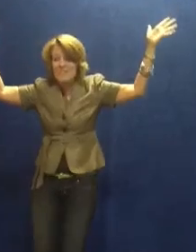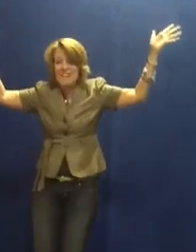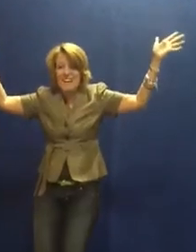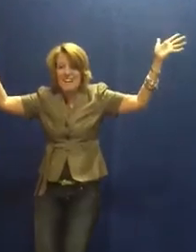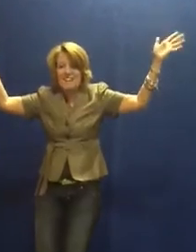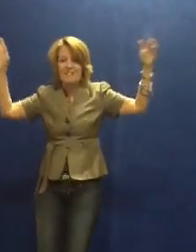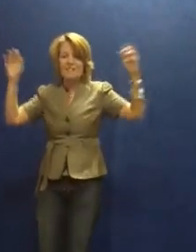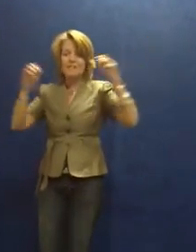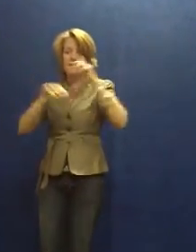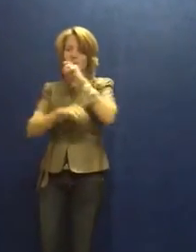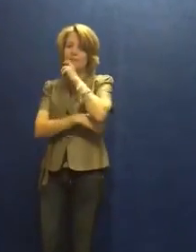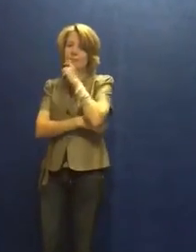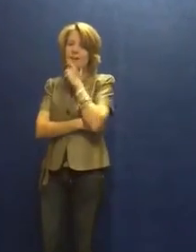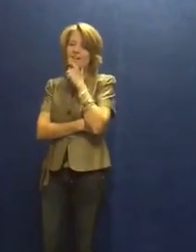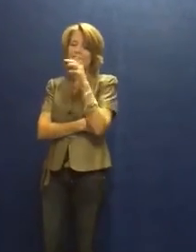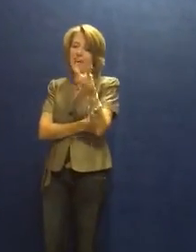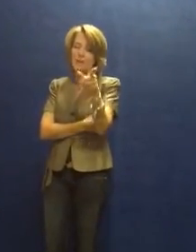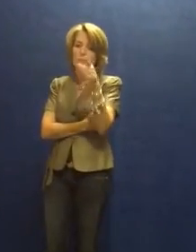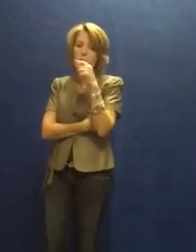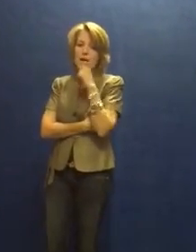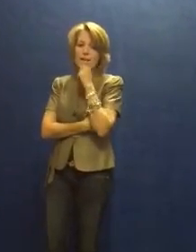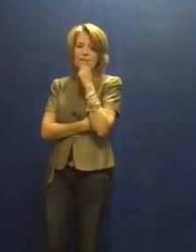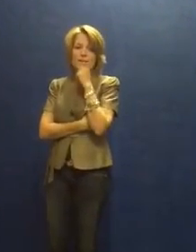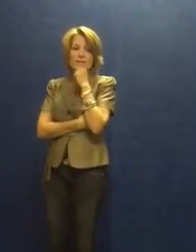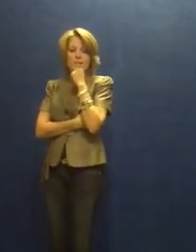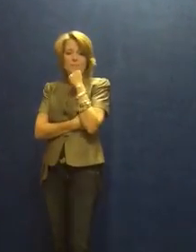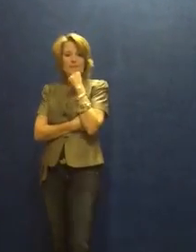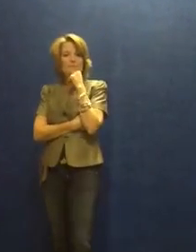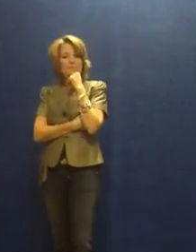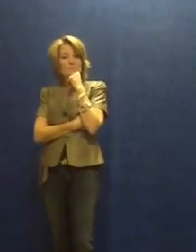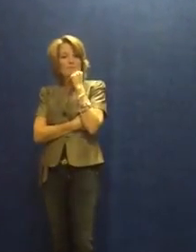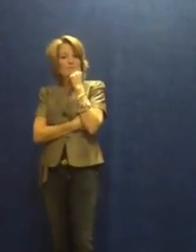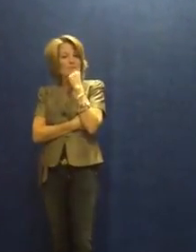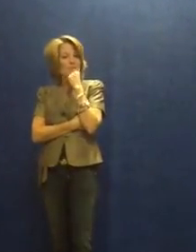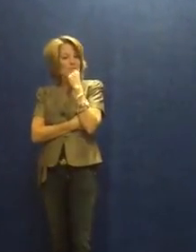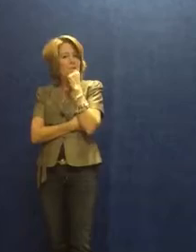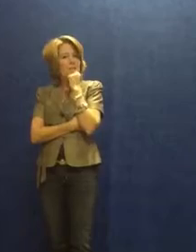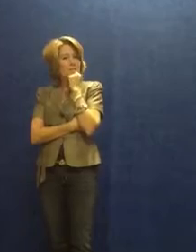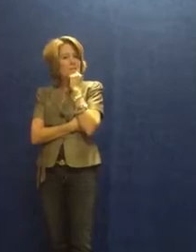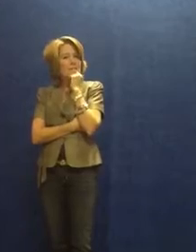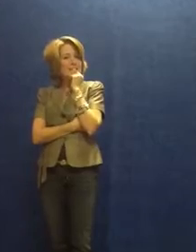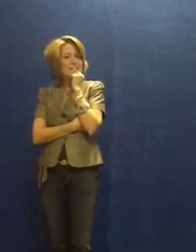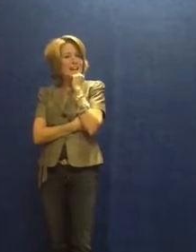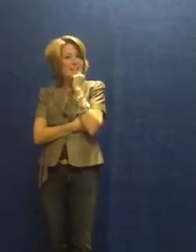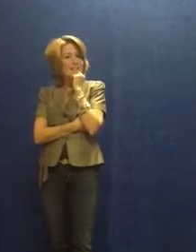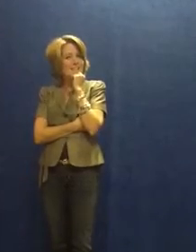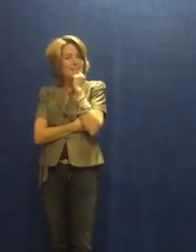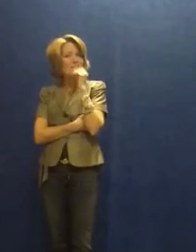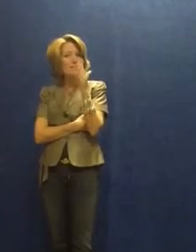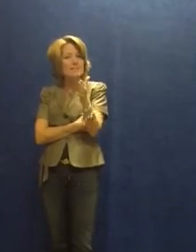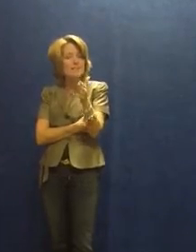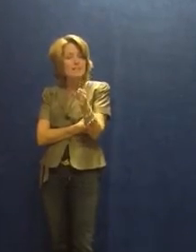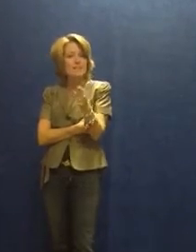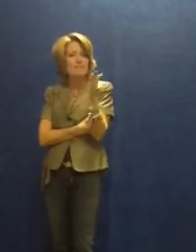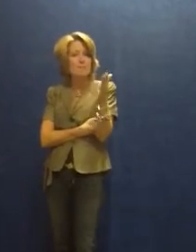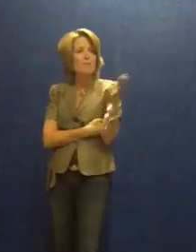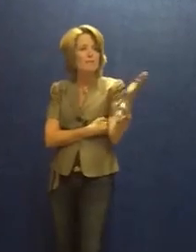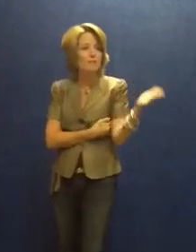it done! He's like, Well, not quite. Because with, with this, we need to test it. We need to see if somebody can